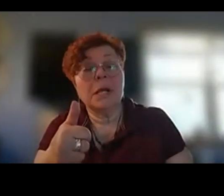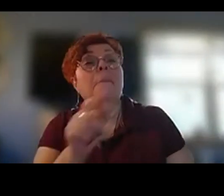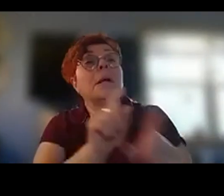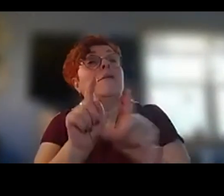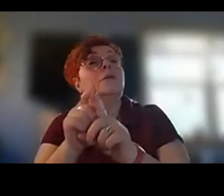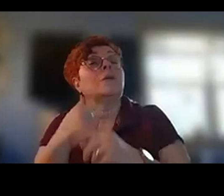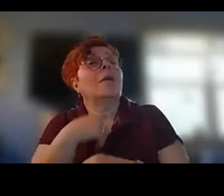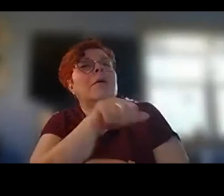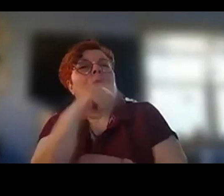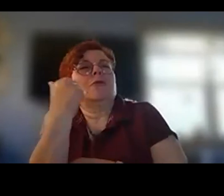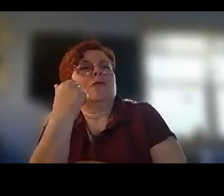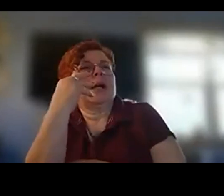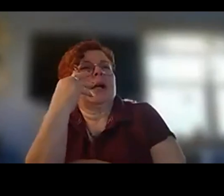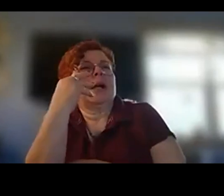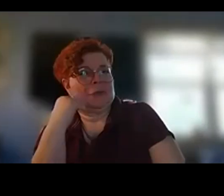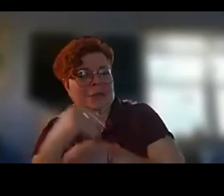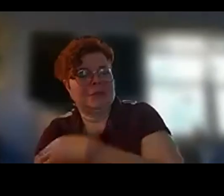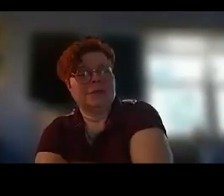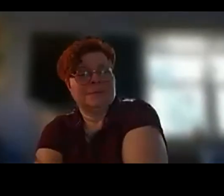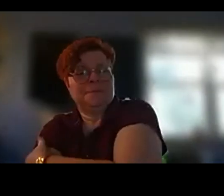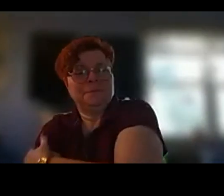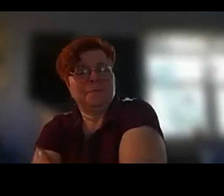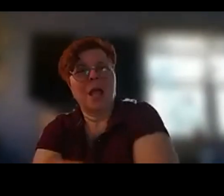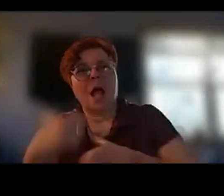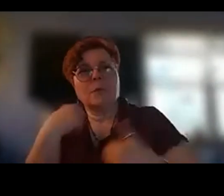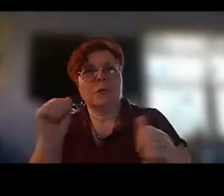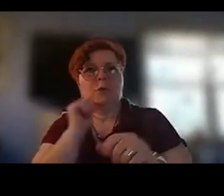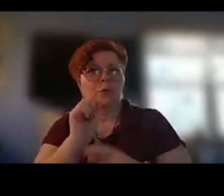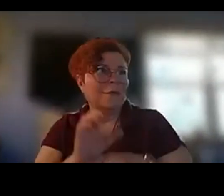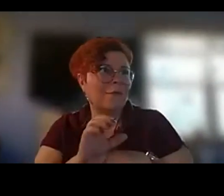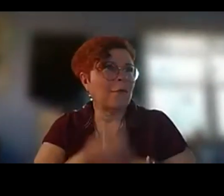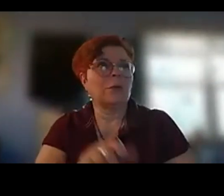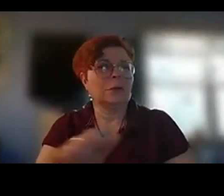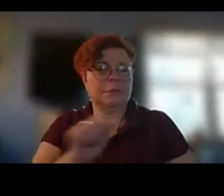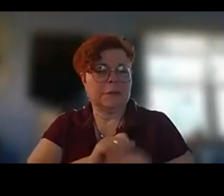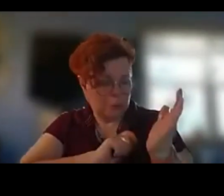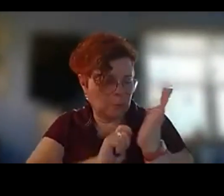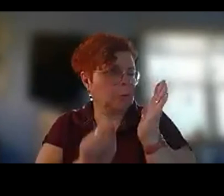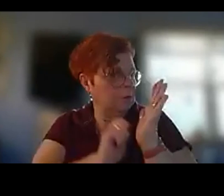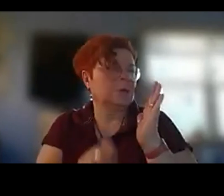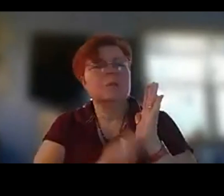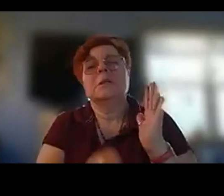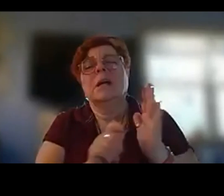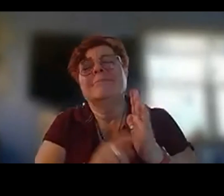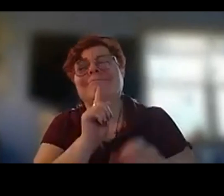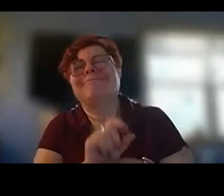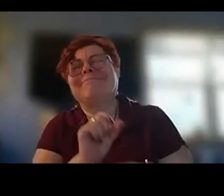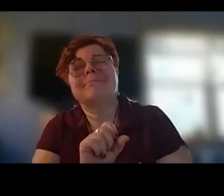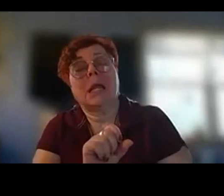where i would force it then the probably uh an intruder from